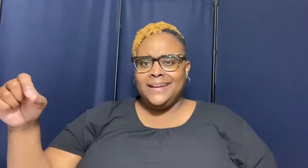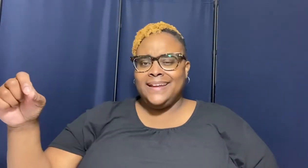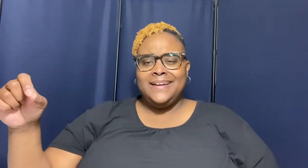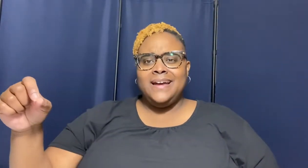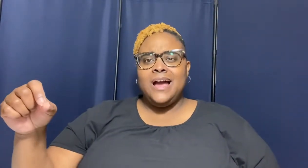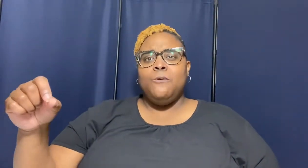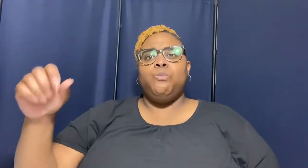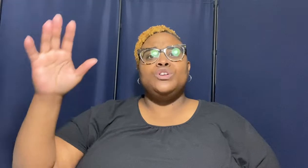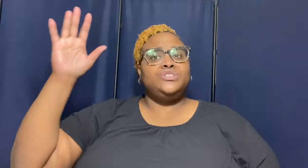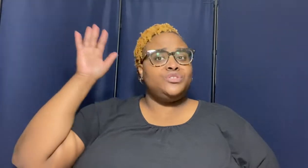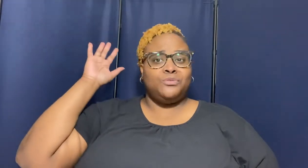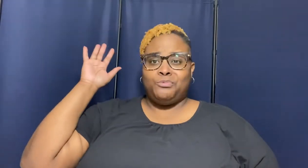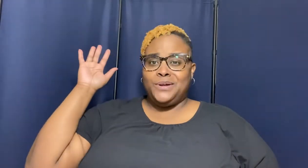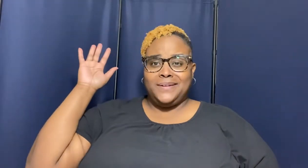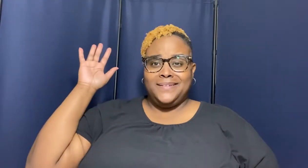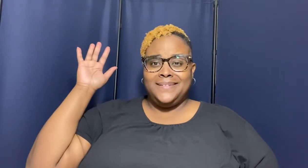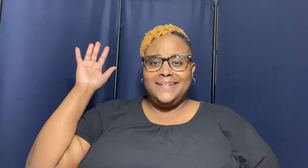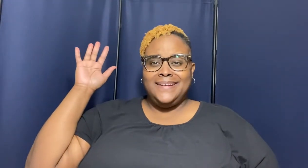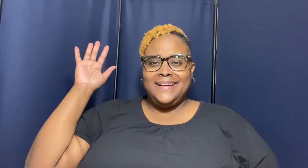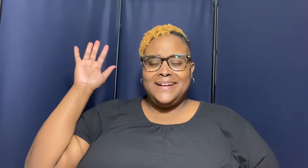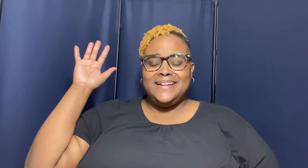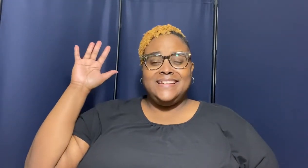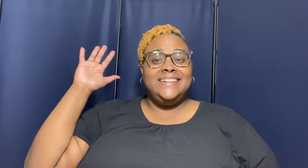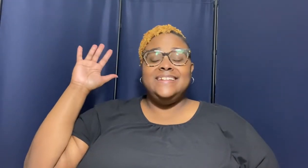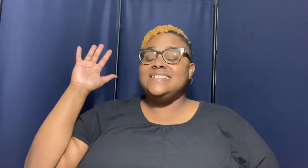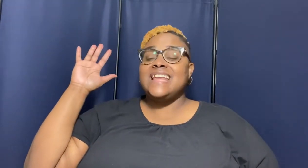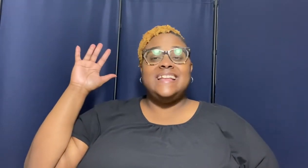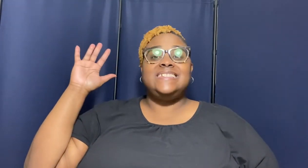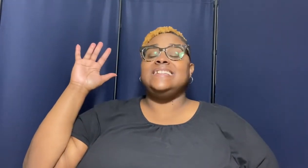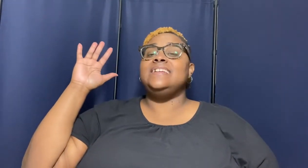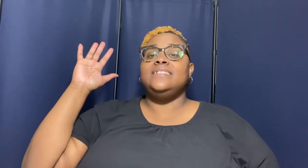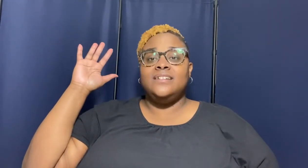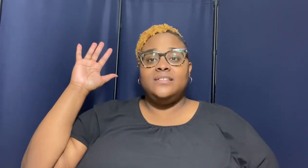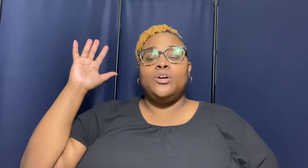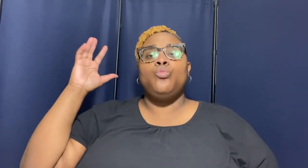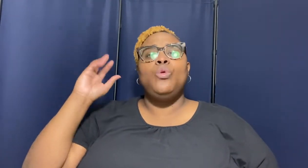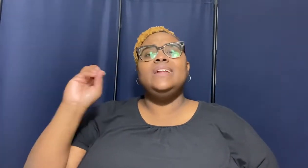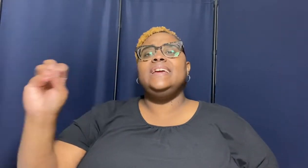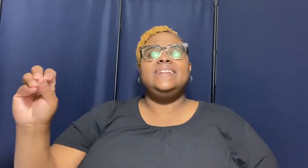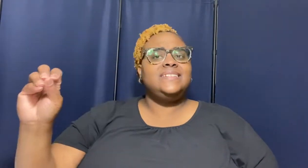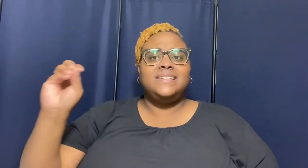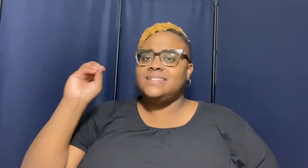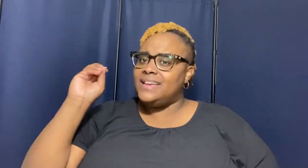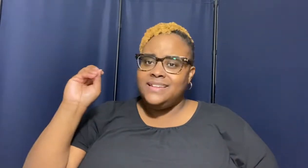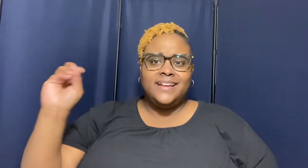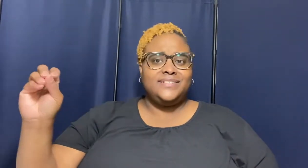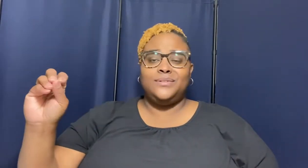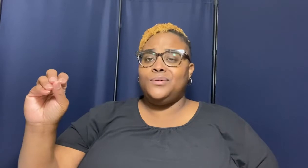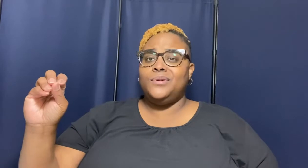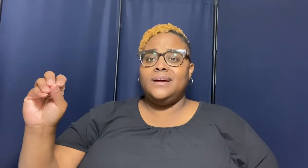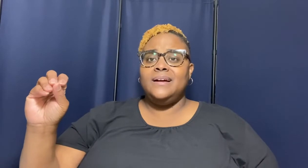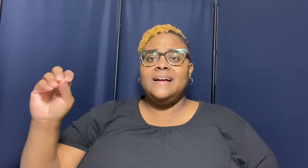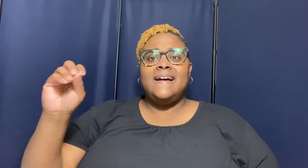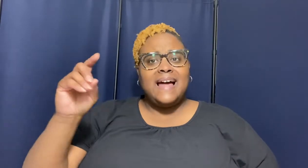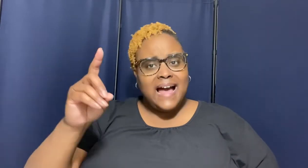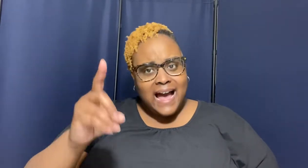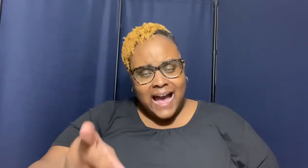was the surrender say the the the willingness to say yes lord i